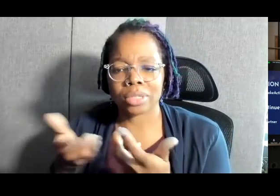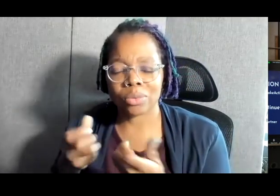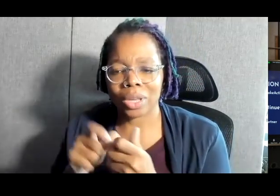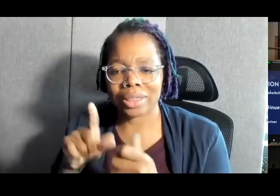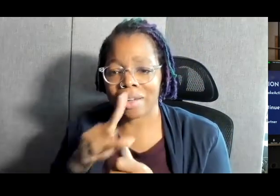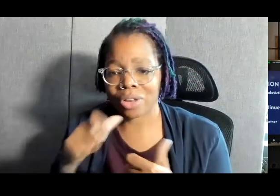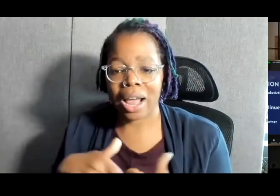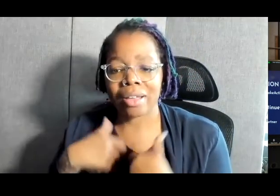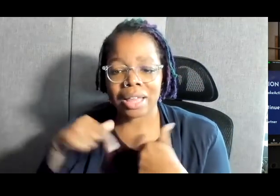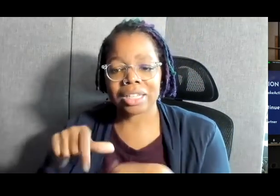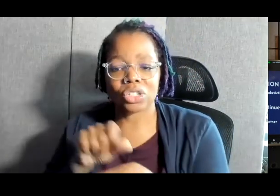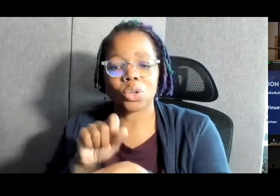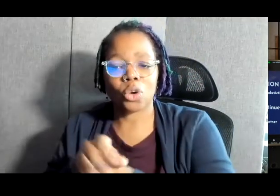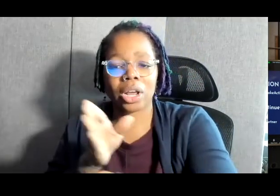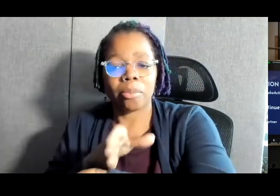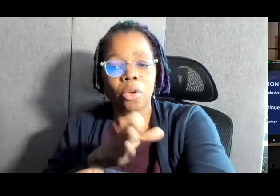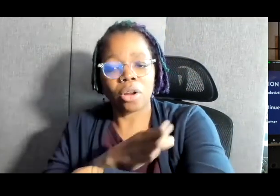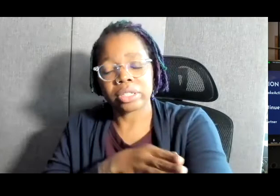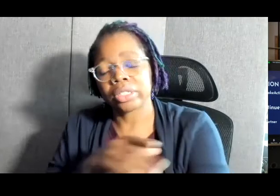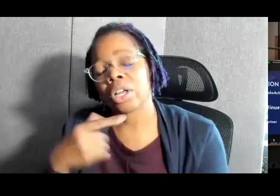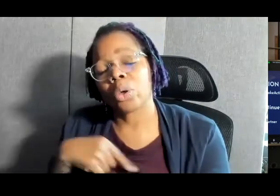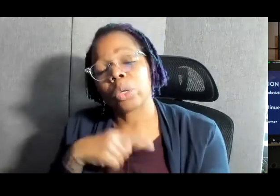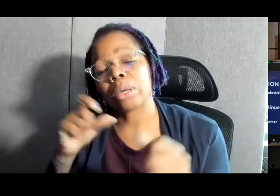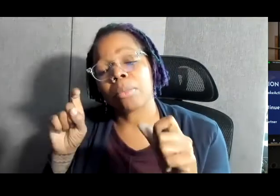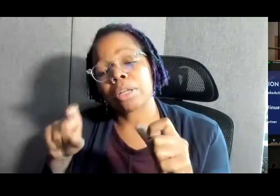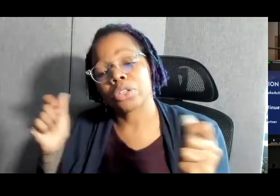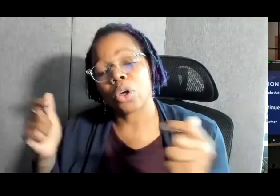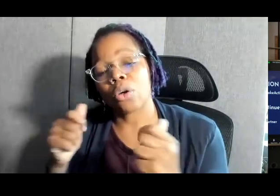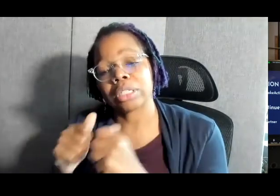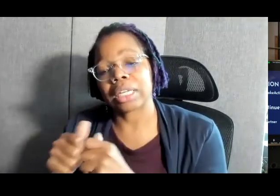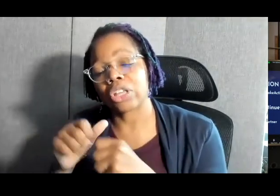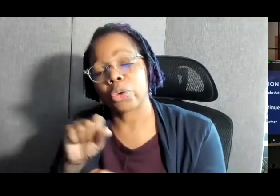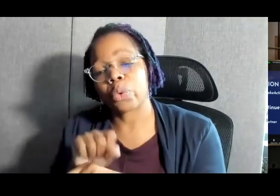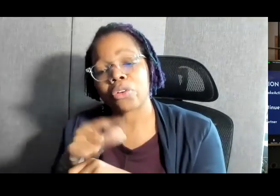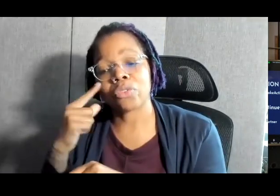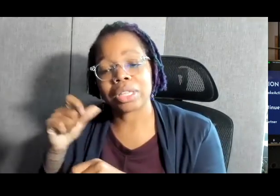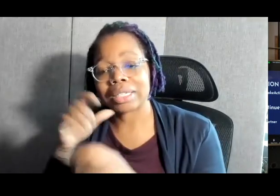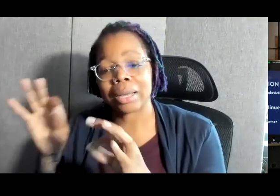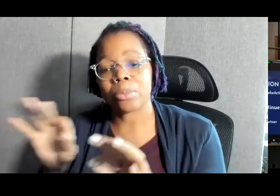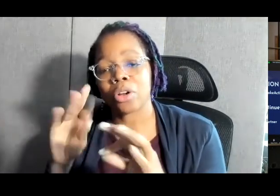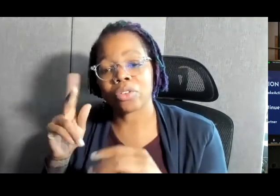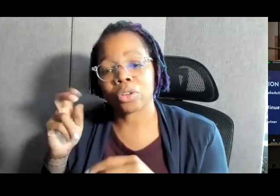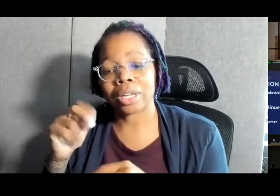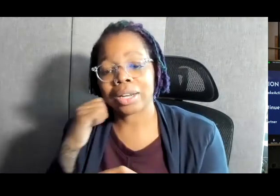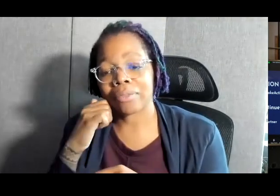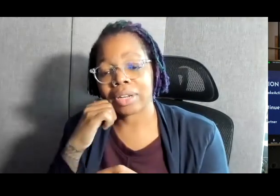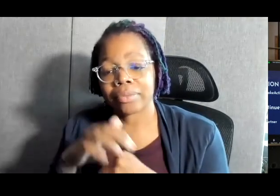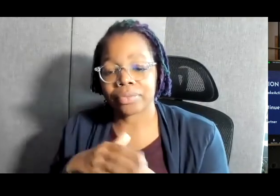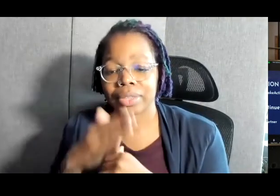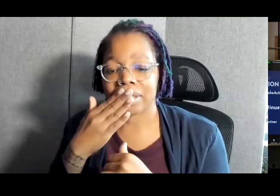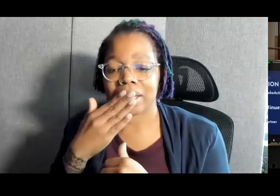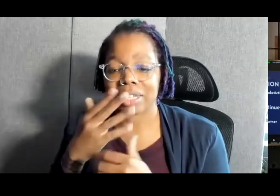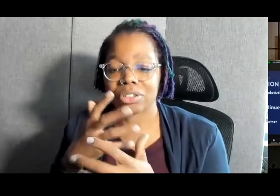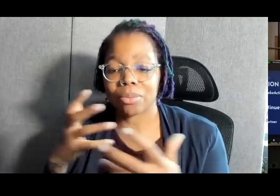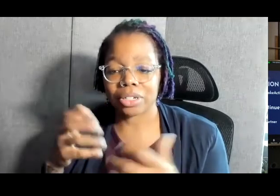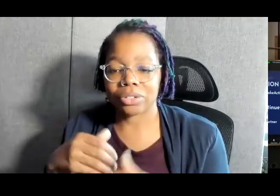This is a work in progress. We must all together work for this imperfect union every single day. Thank you so